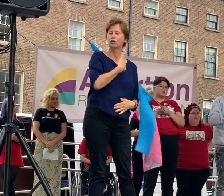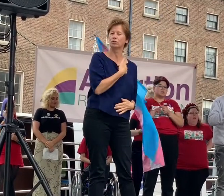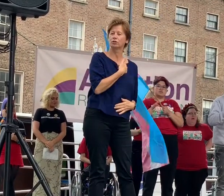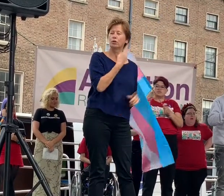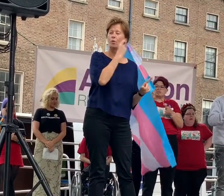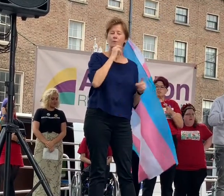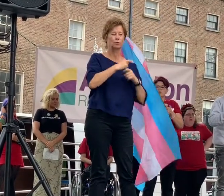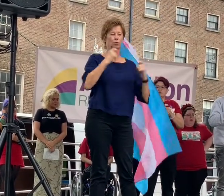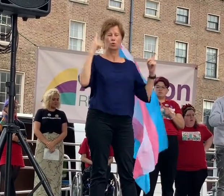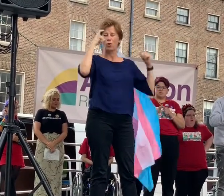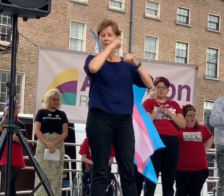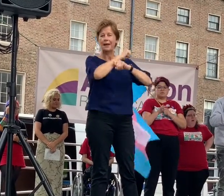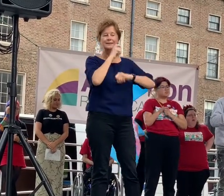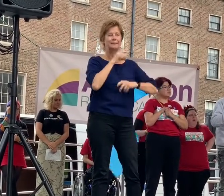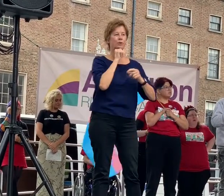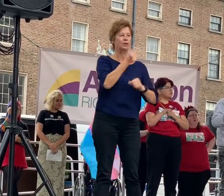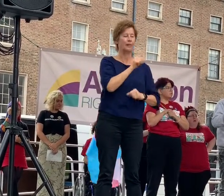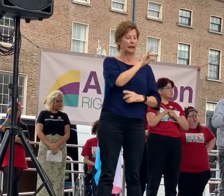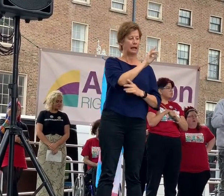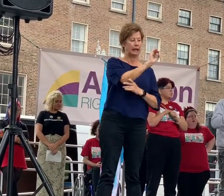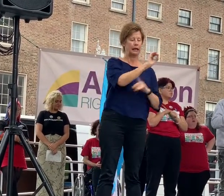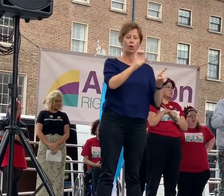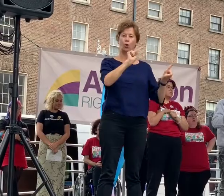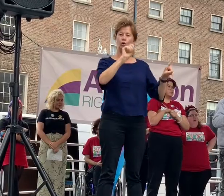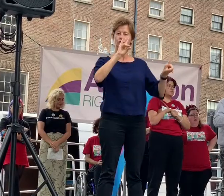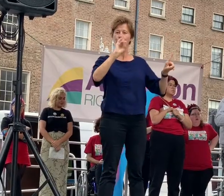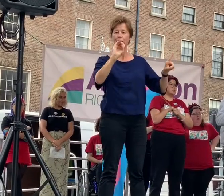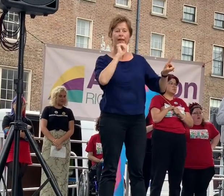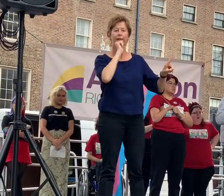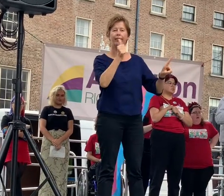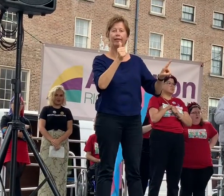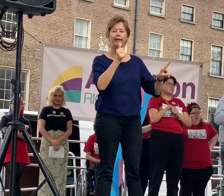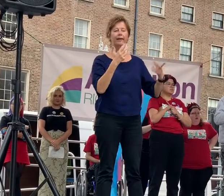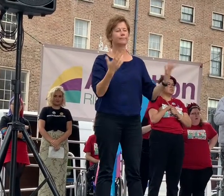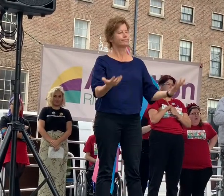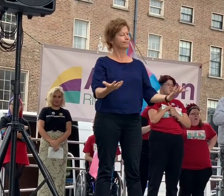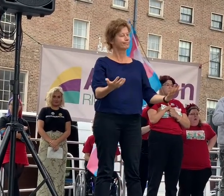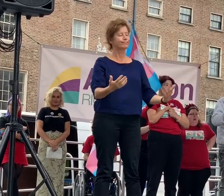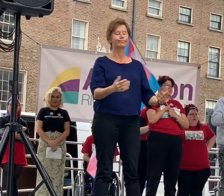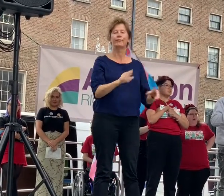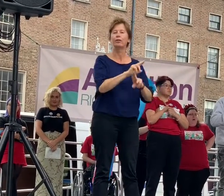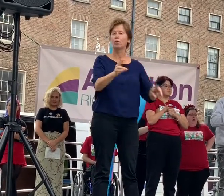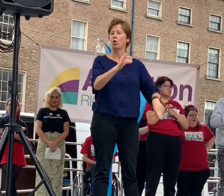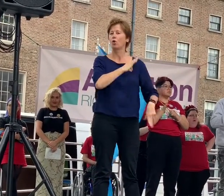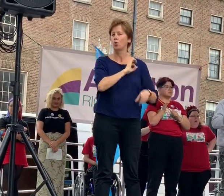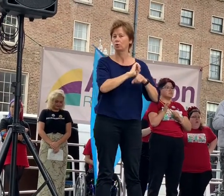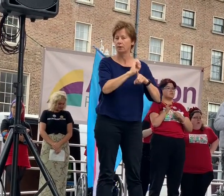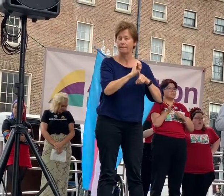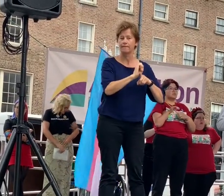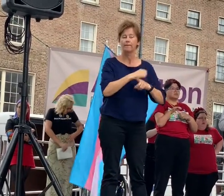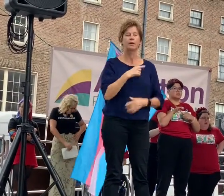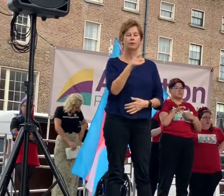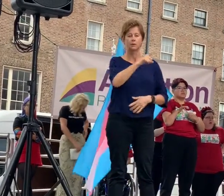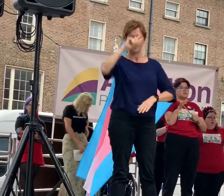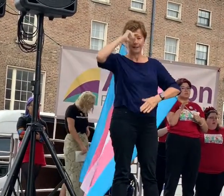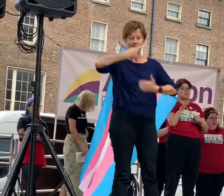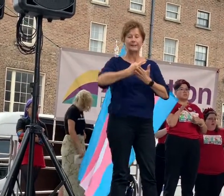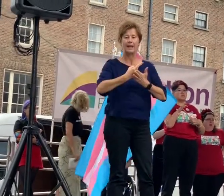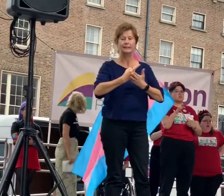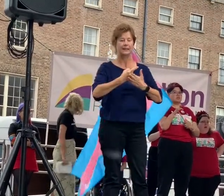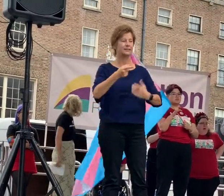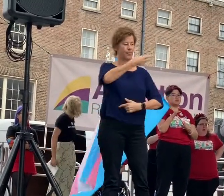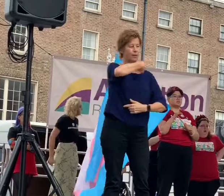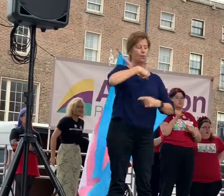of the termination of pregnancy does not include all people who can become pregnant, just the ones who aren't too complicated.